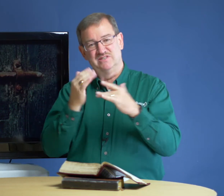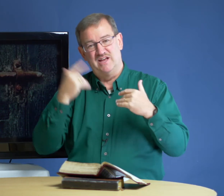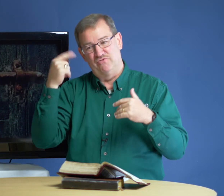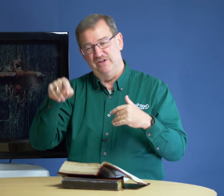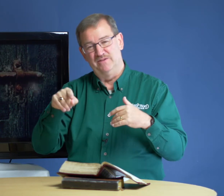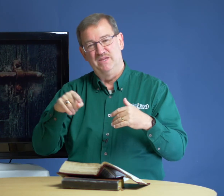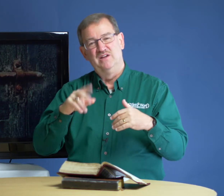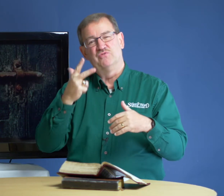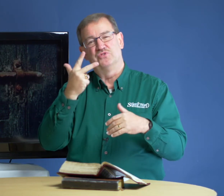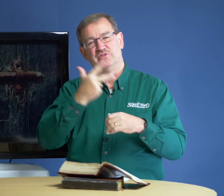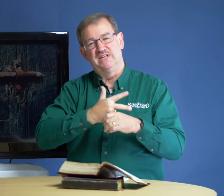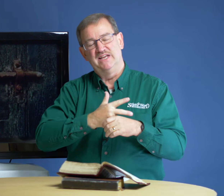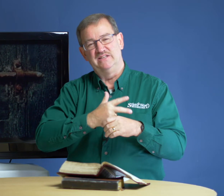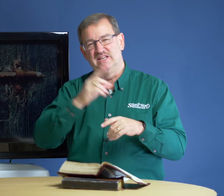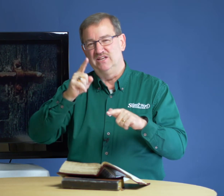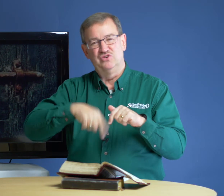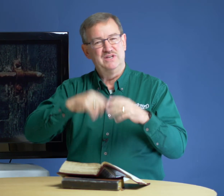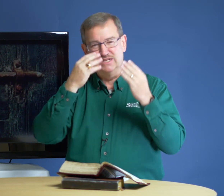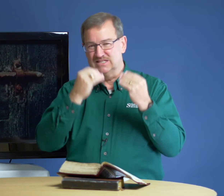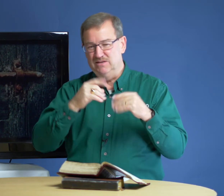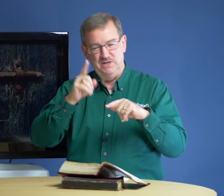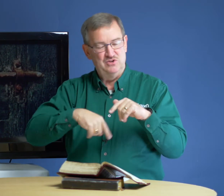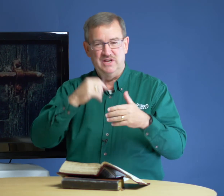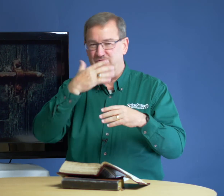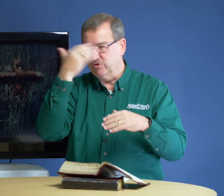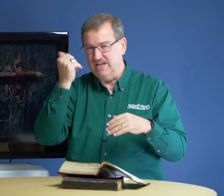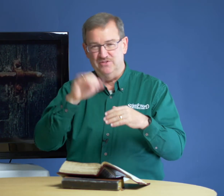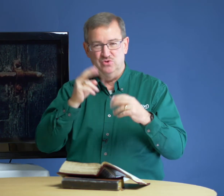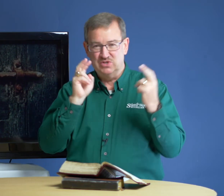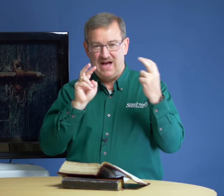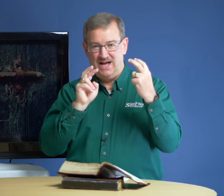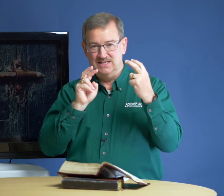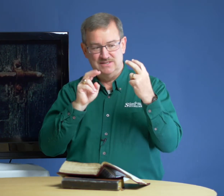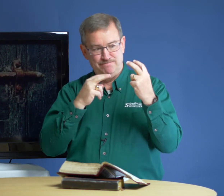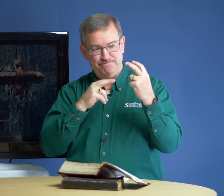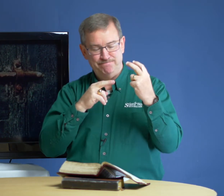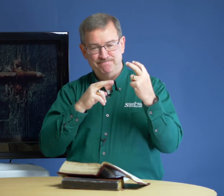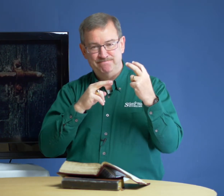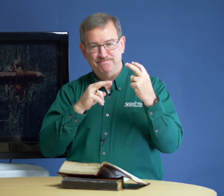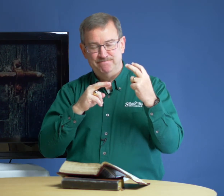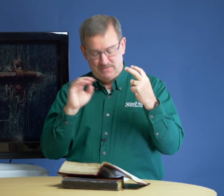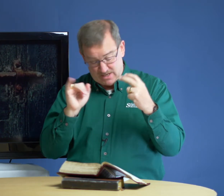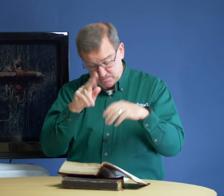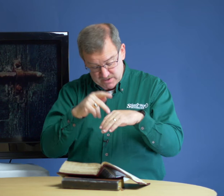had for him for three days. He could not sleep. He could not forget those eyes. That's Peter.